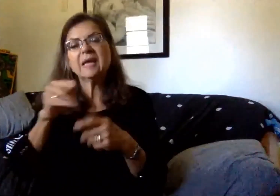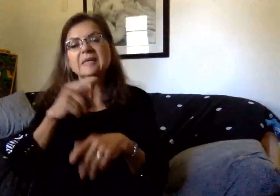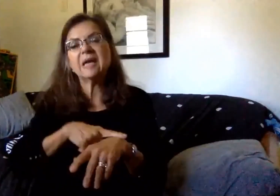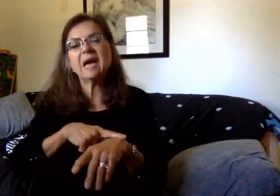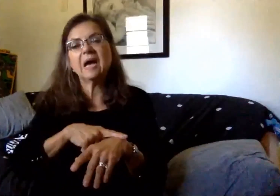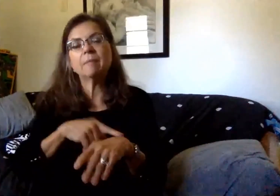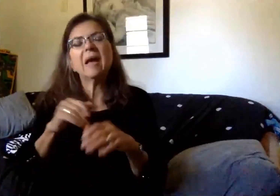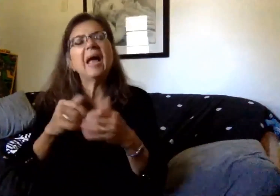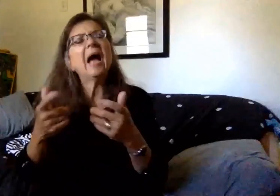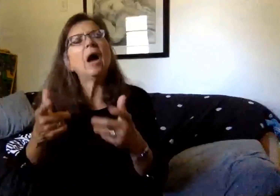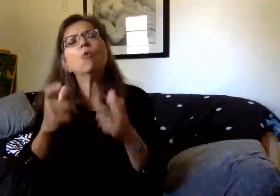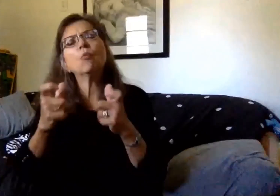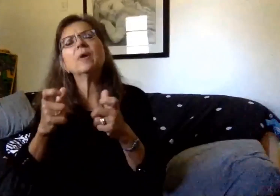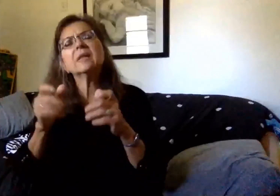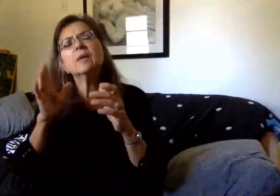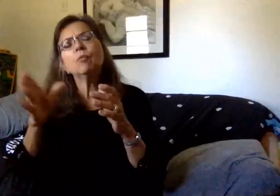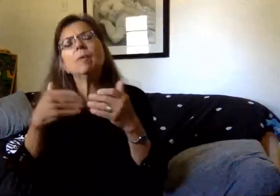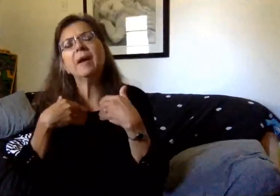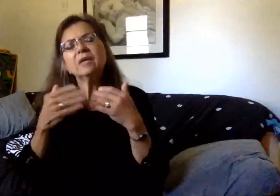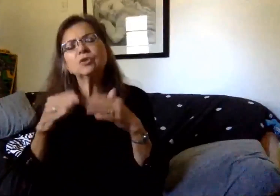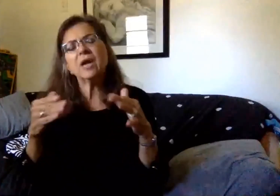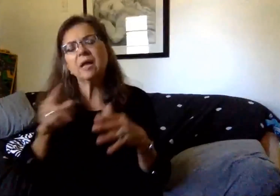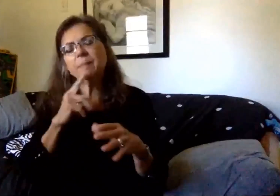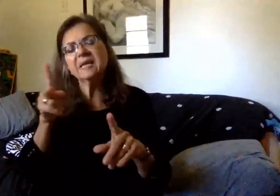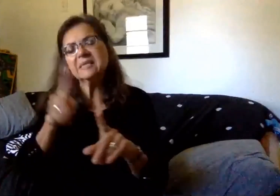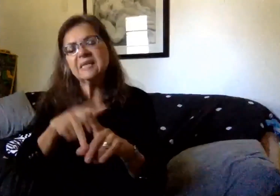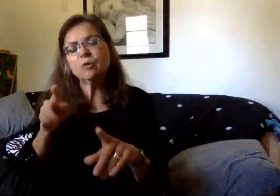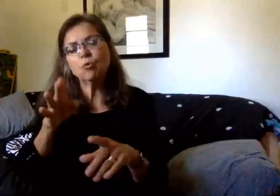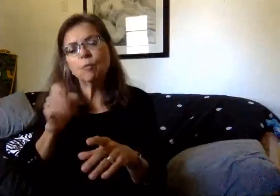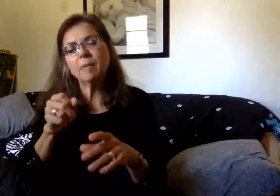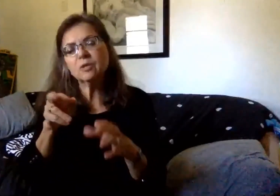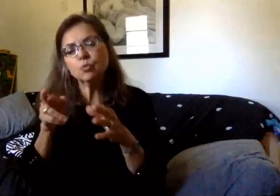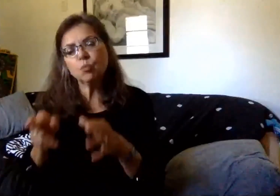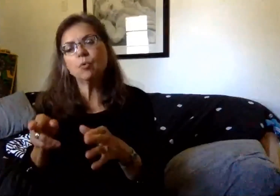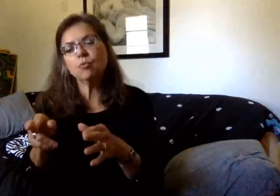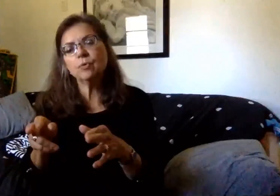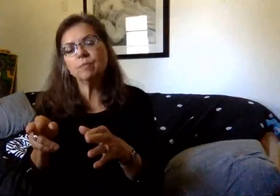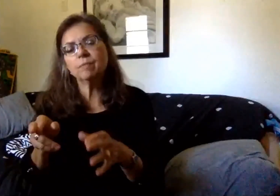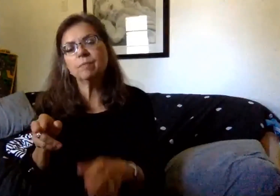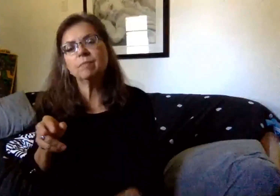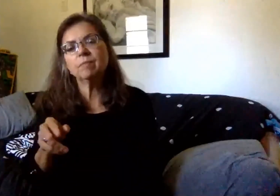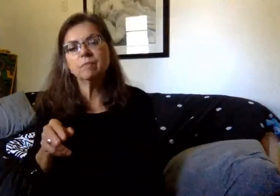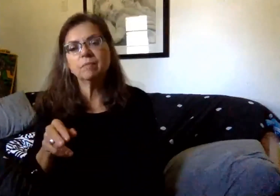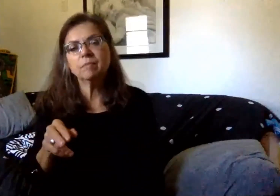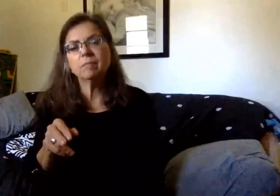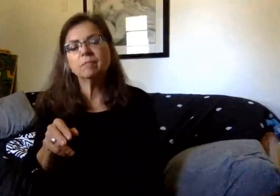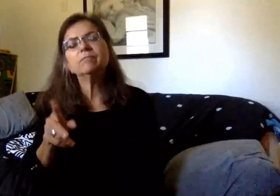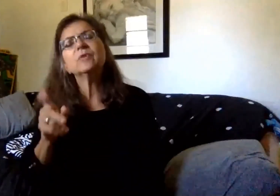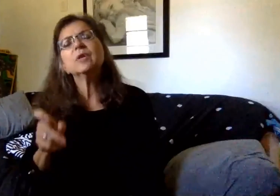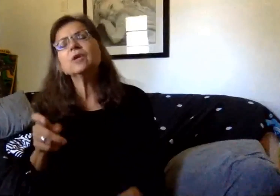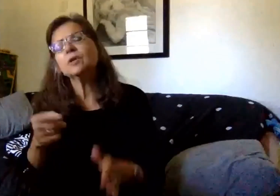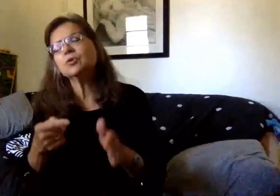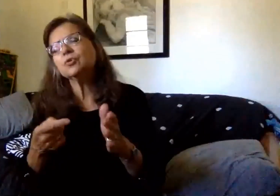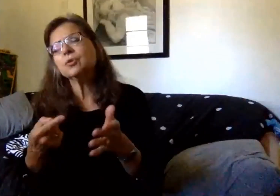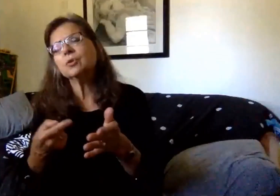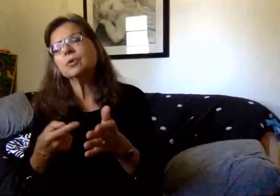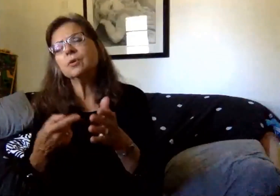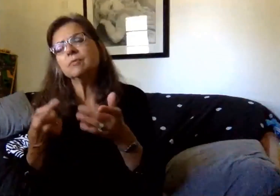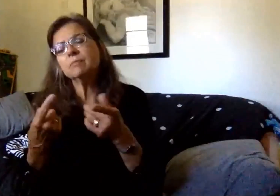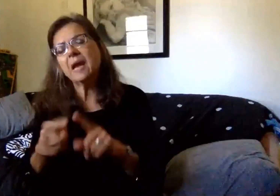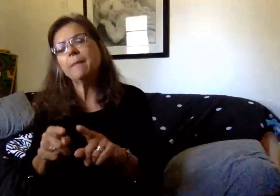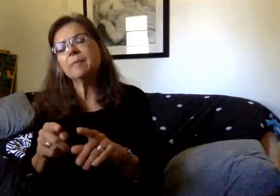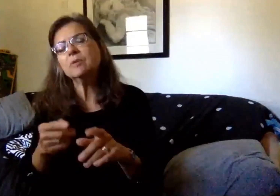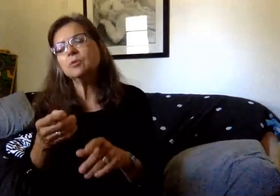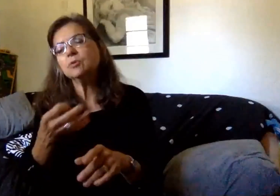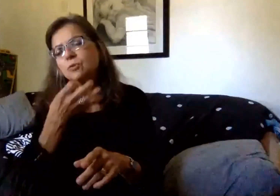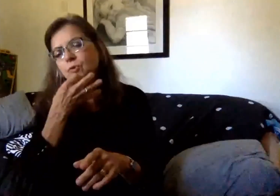will my child be able to be assigned to a bus route and how quickly will it take a time? It should take effect very quickly, but we are routing